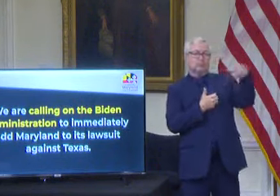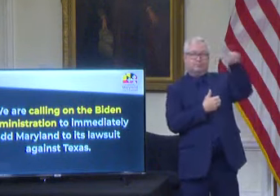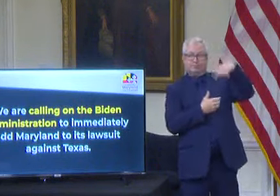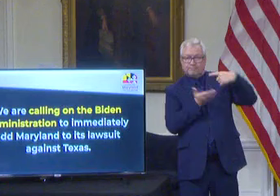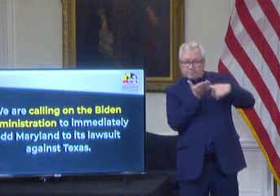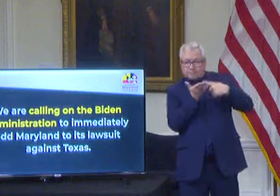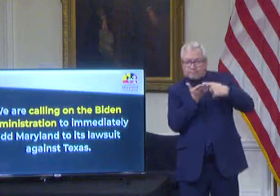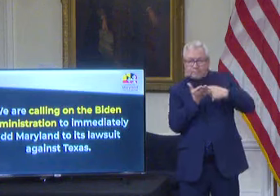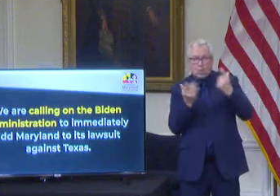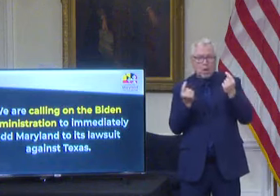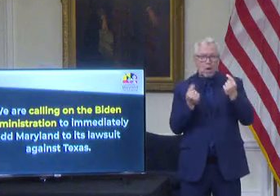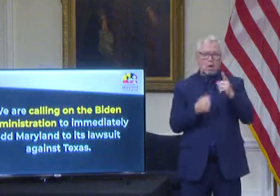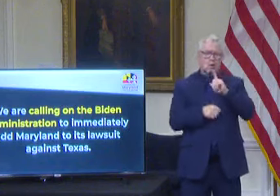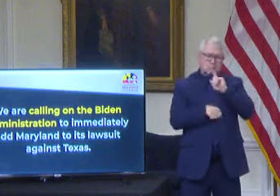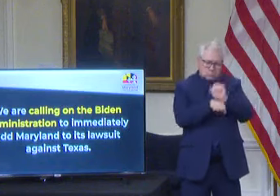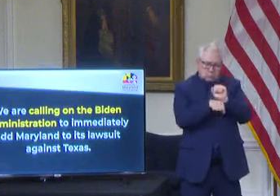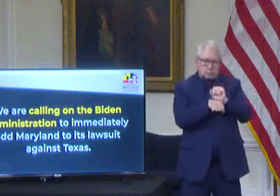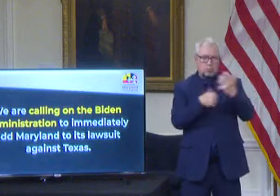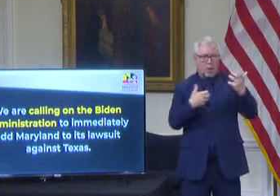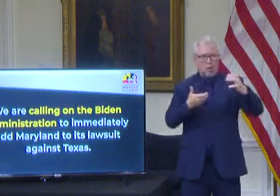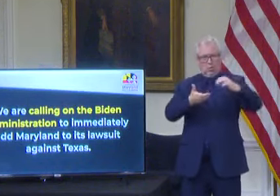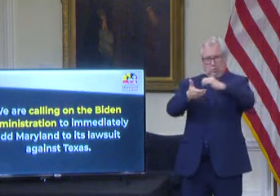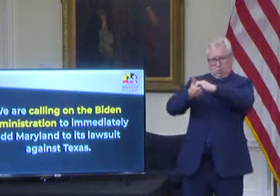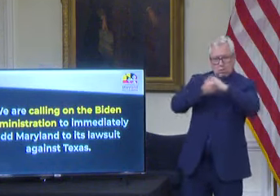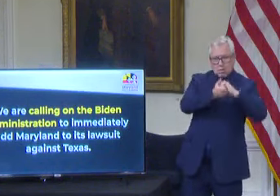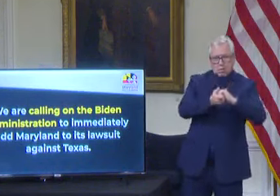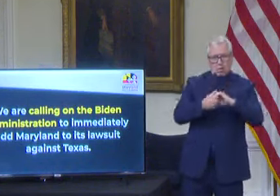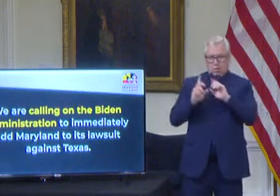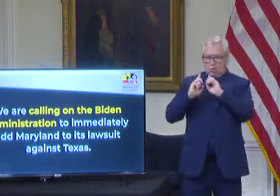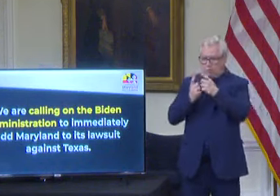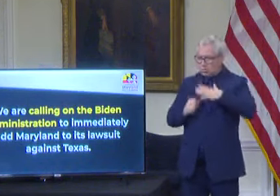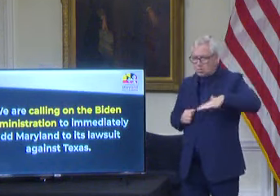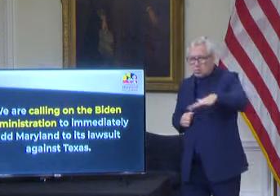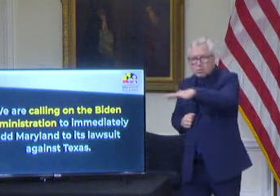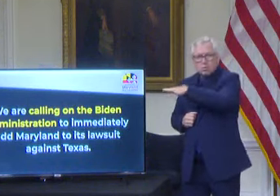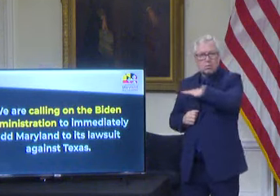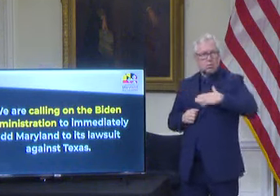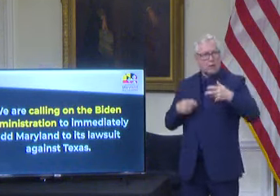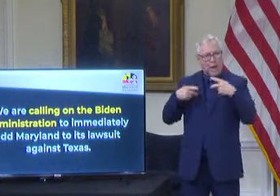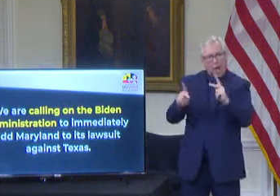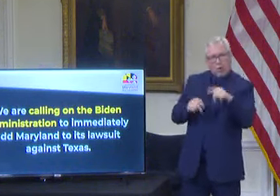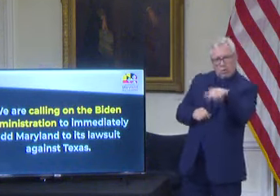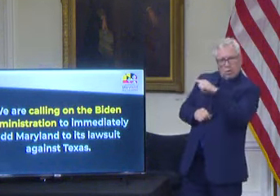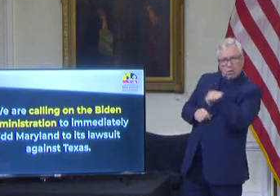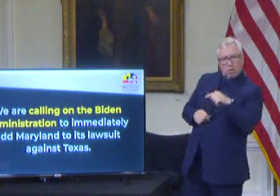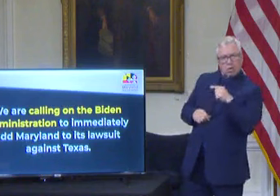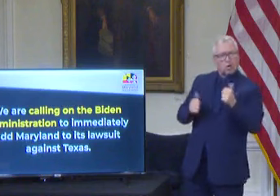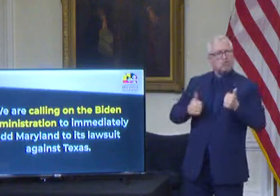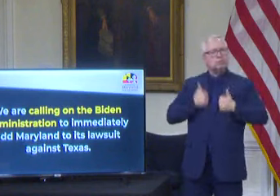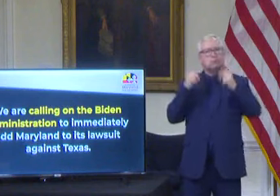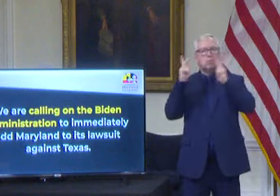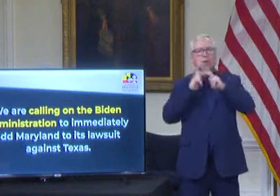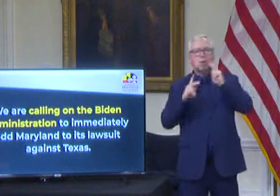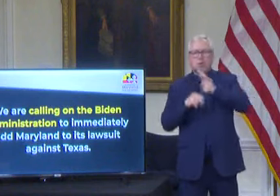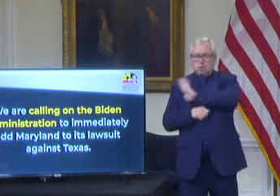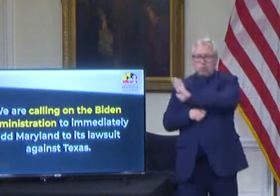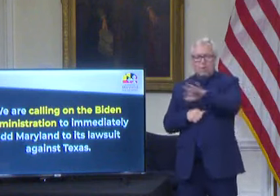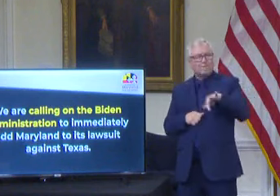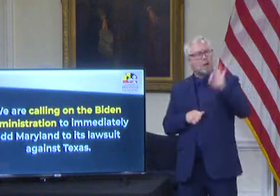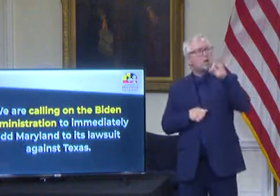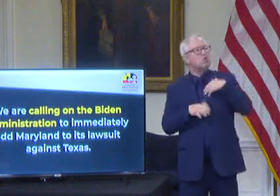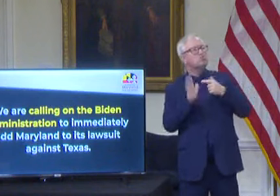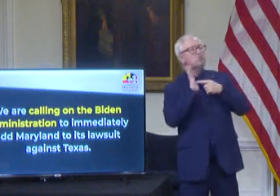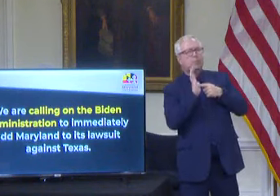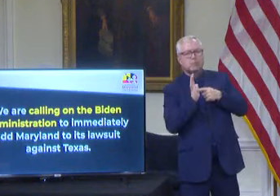nonpartisan redistricting reform. To allow citizens to actually pick their representatives rather than